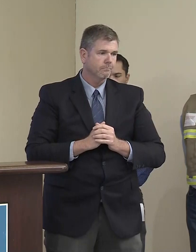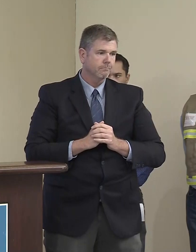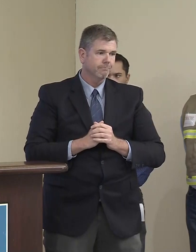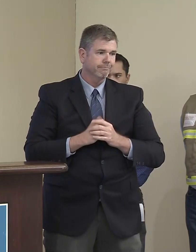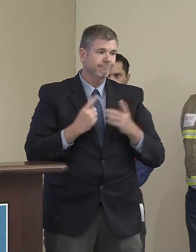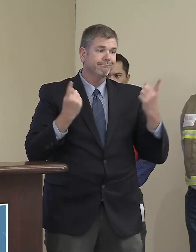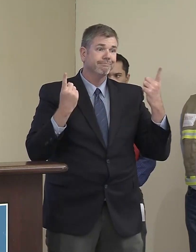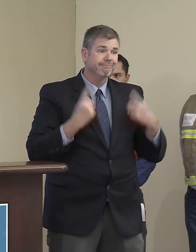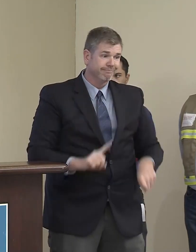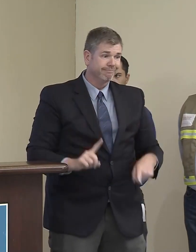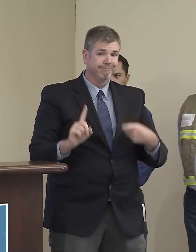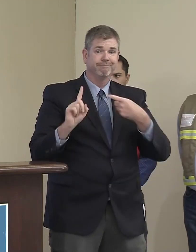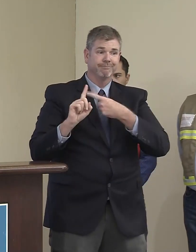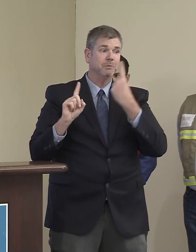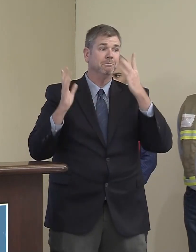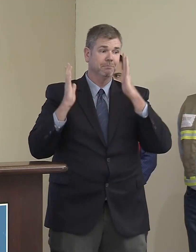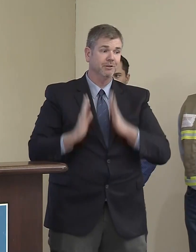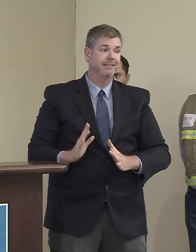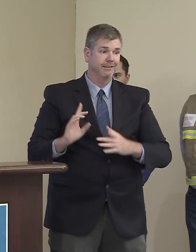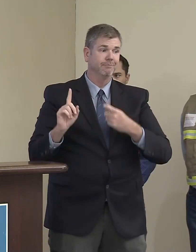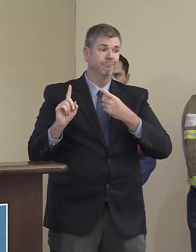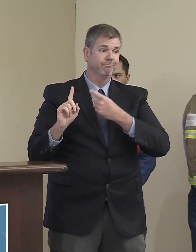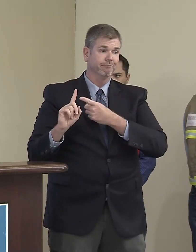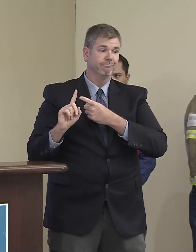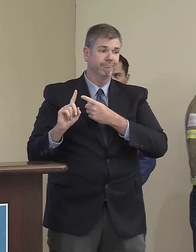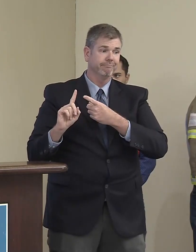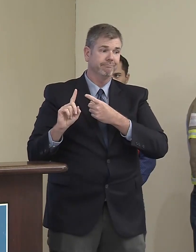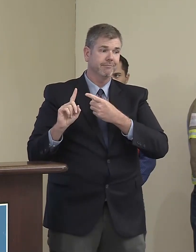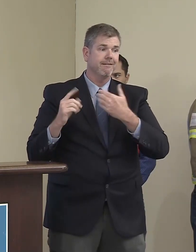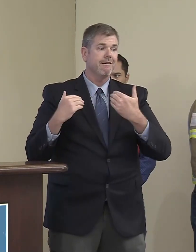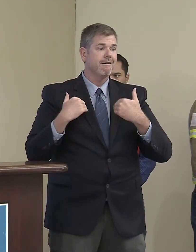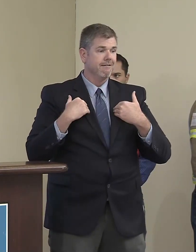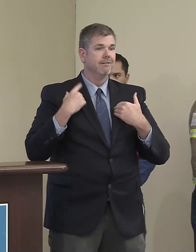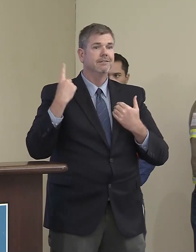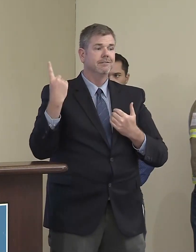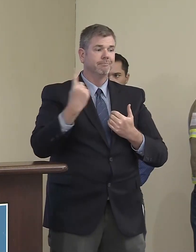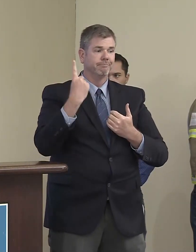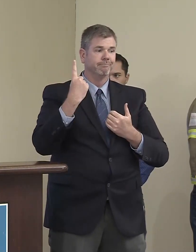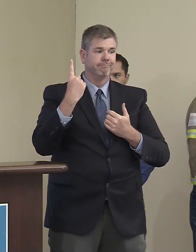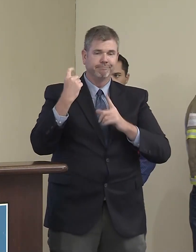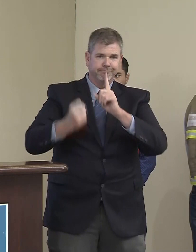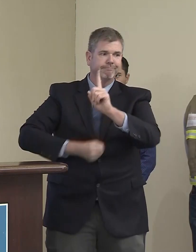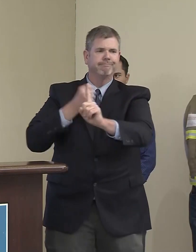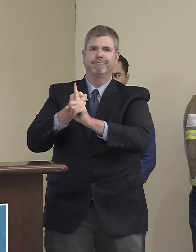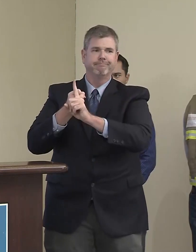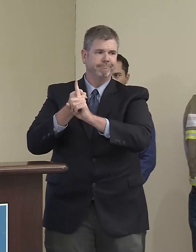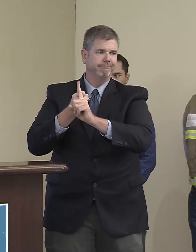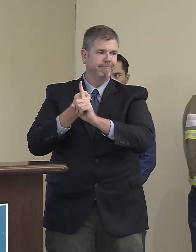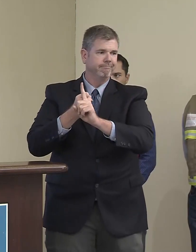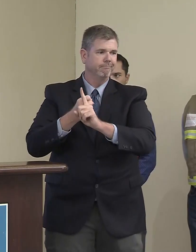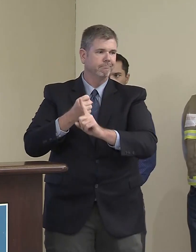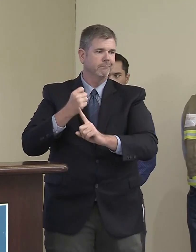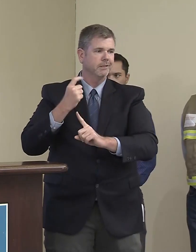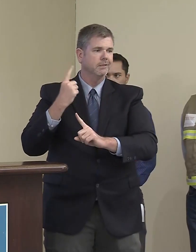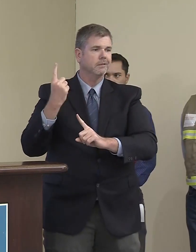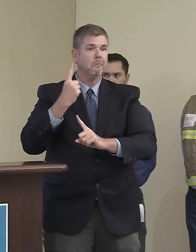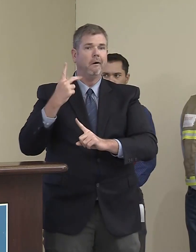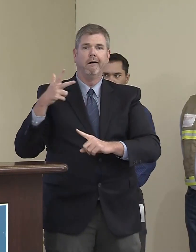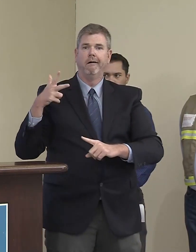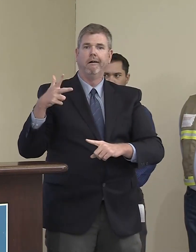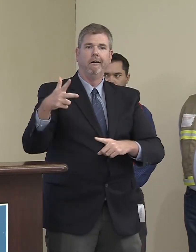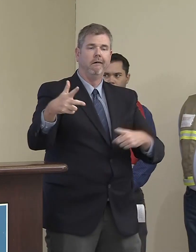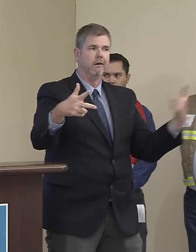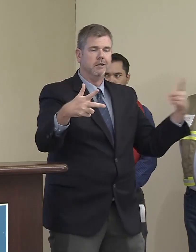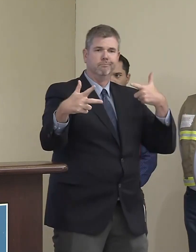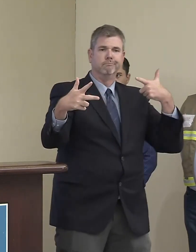Employee was driving a PG&E vehicle when a projectile hit the front passenger window. Our security team believes that projectile